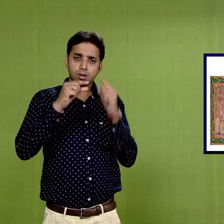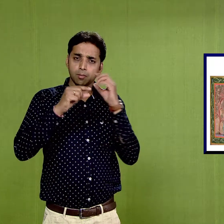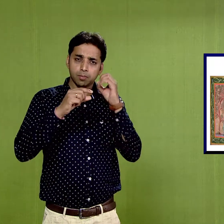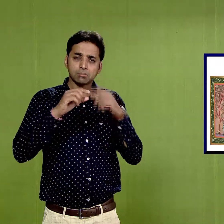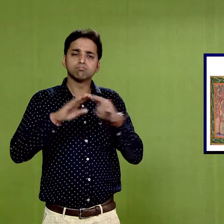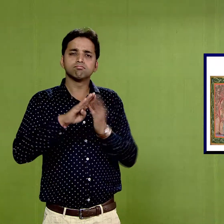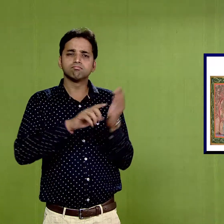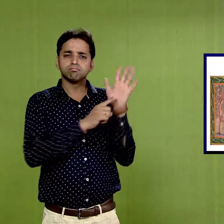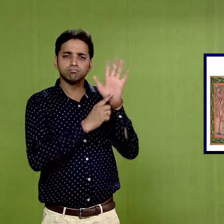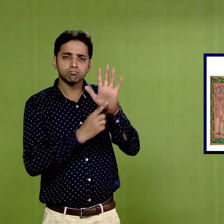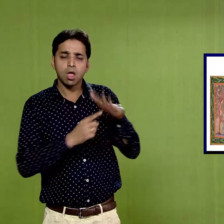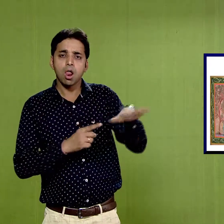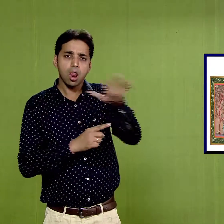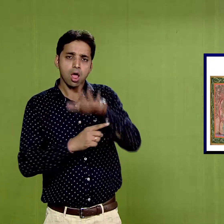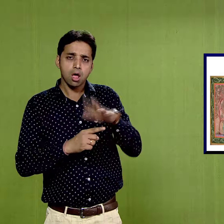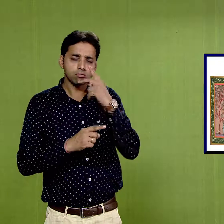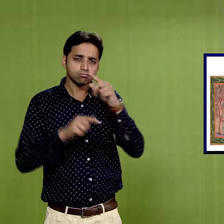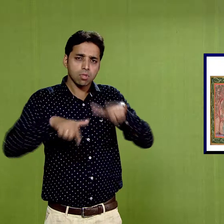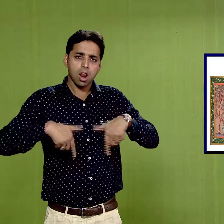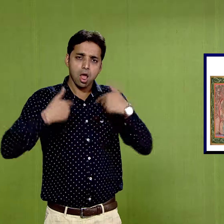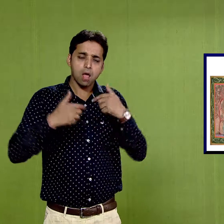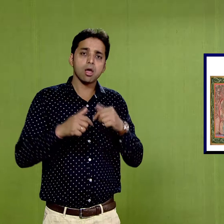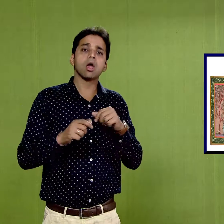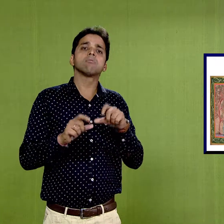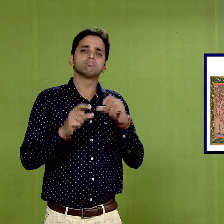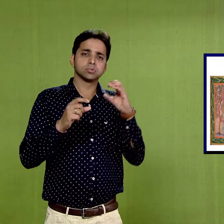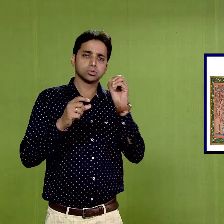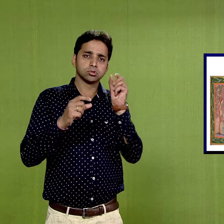followed by the people of those times.